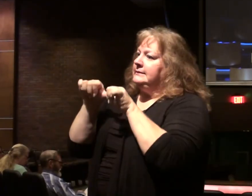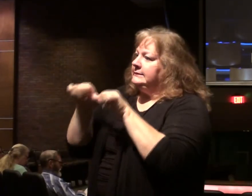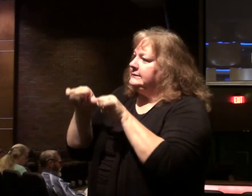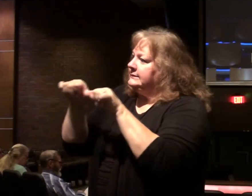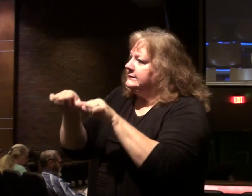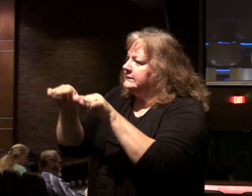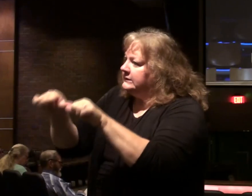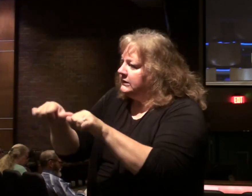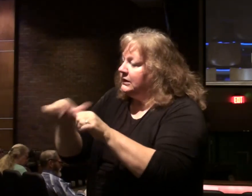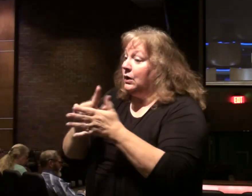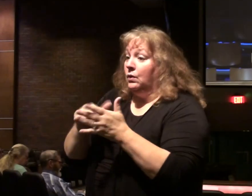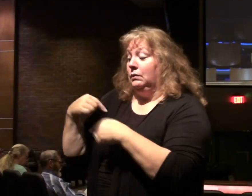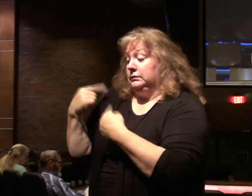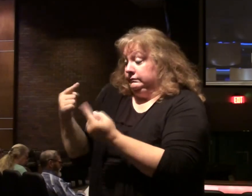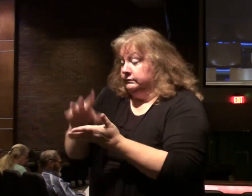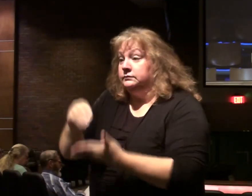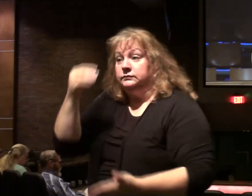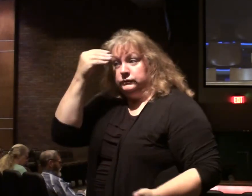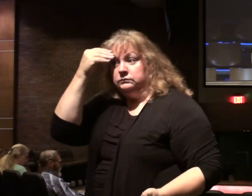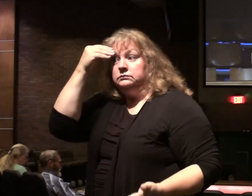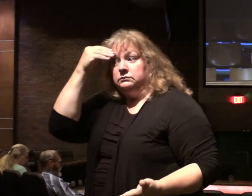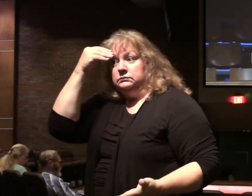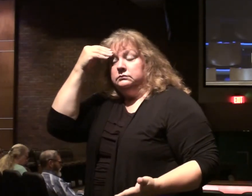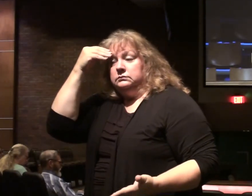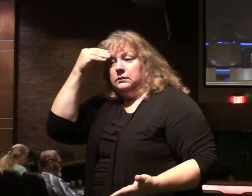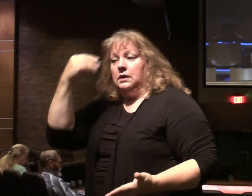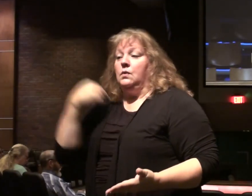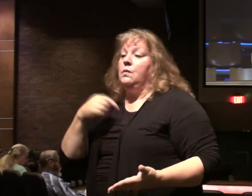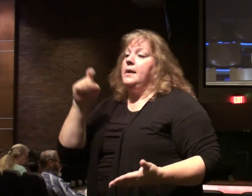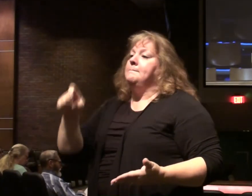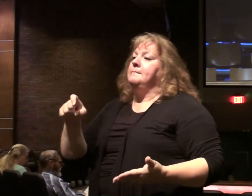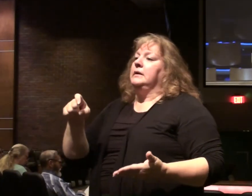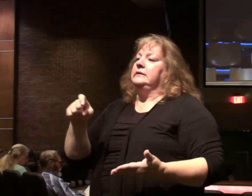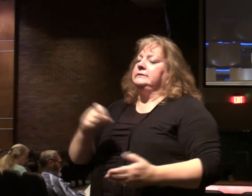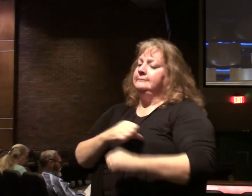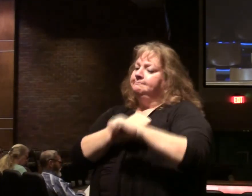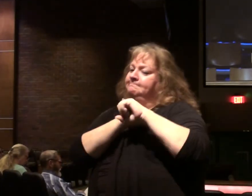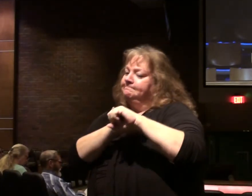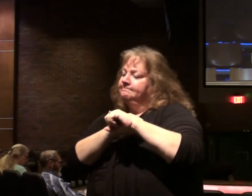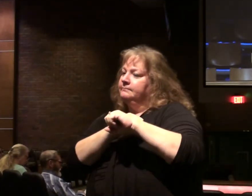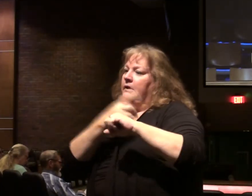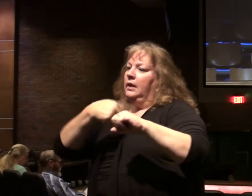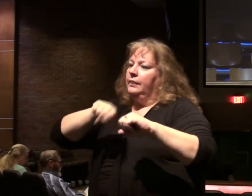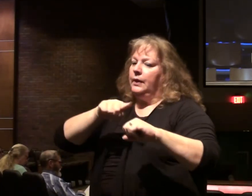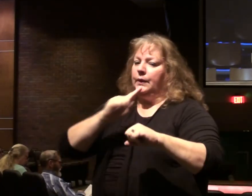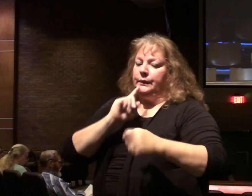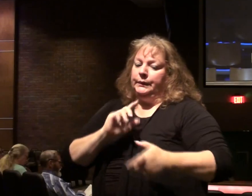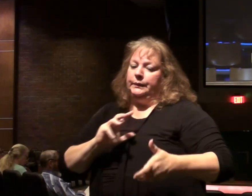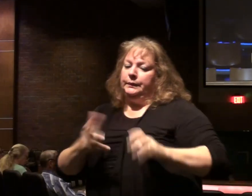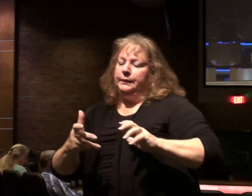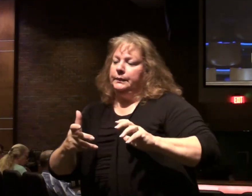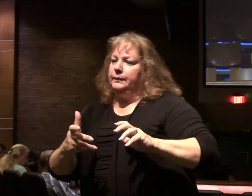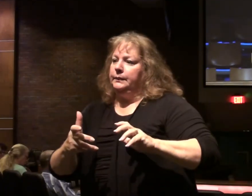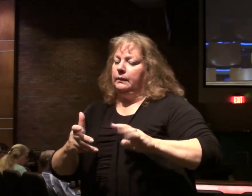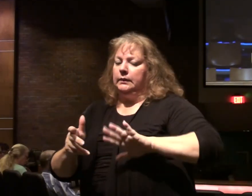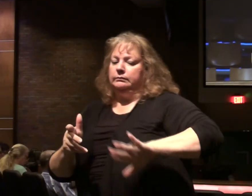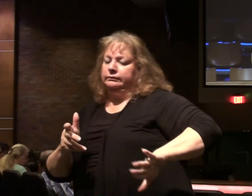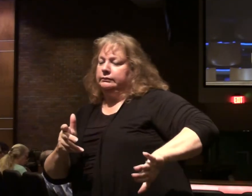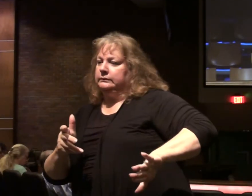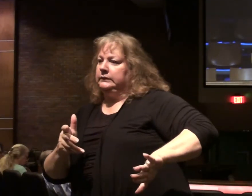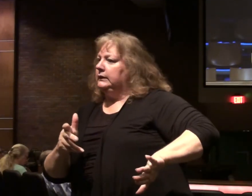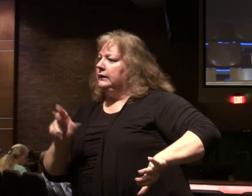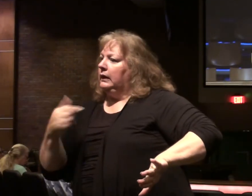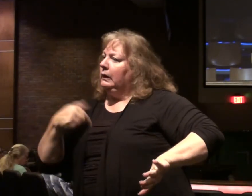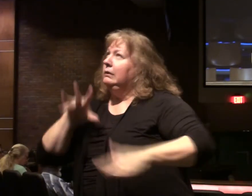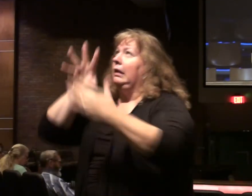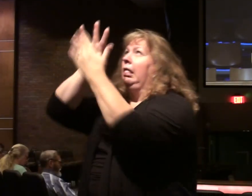in the thing we learn. Paul tells Timothy, We must guard against those who would corrupt it, turn aside from it. We must